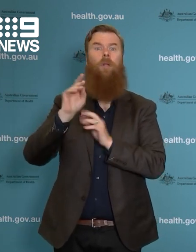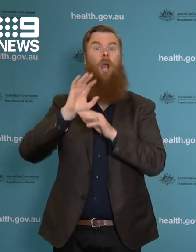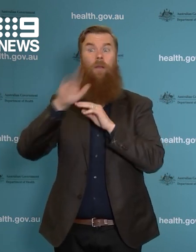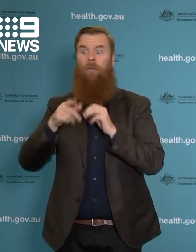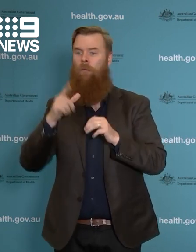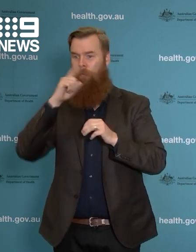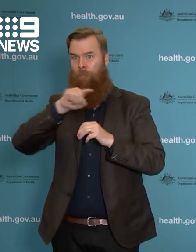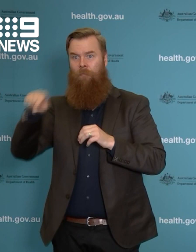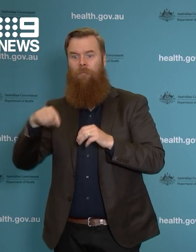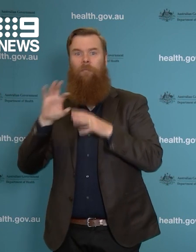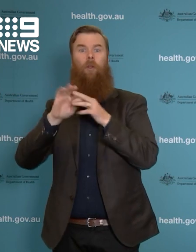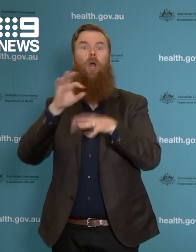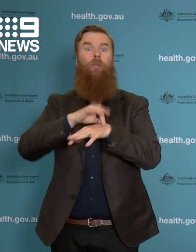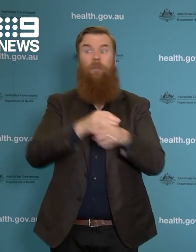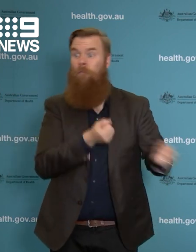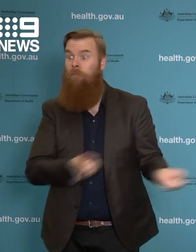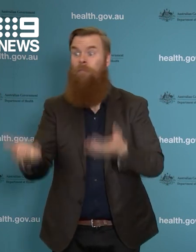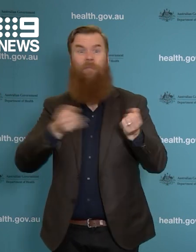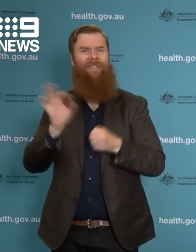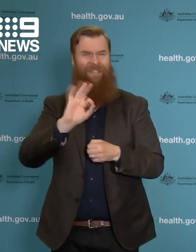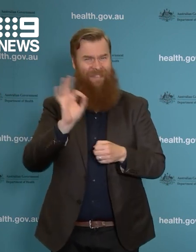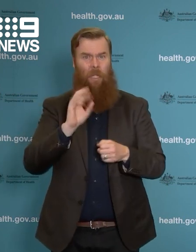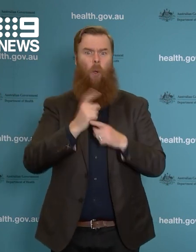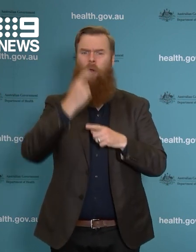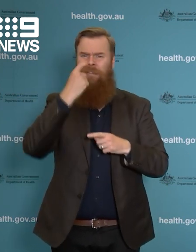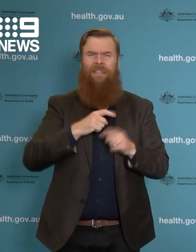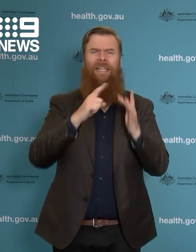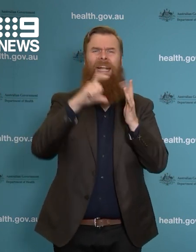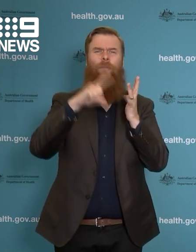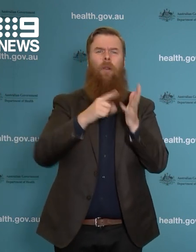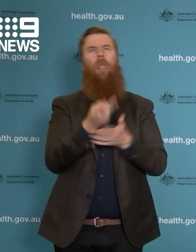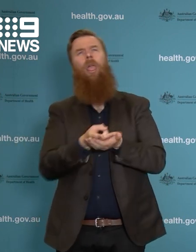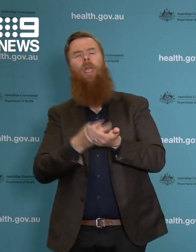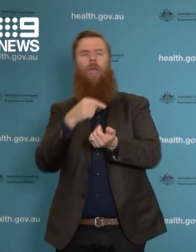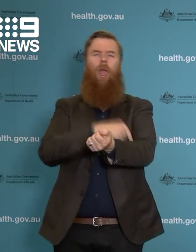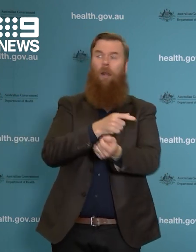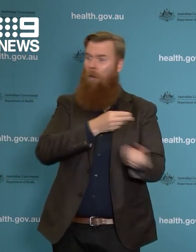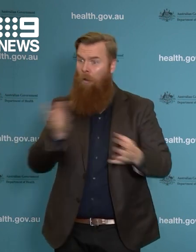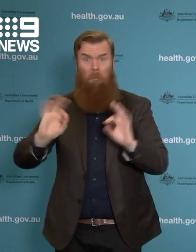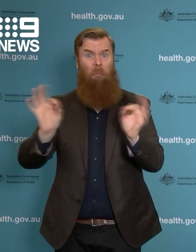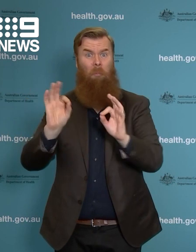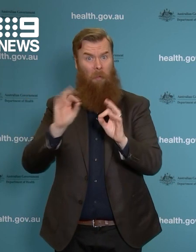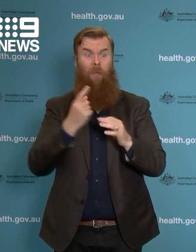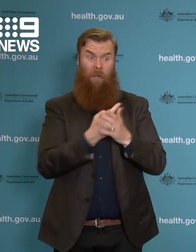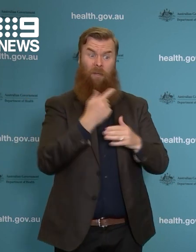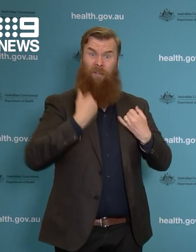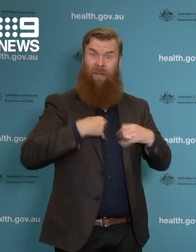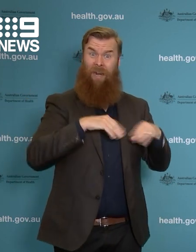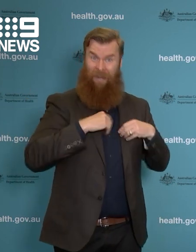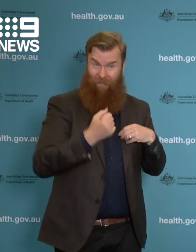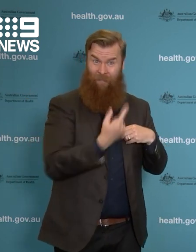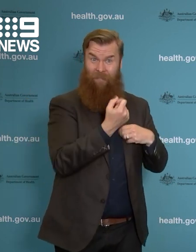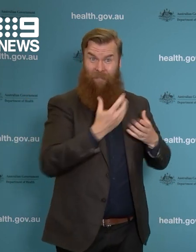other forms of severe disease. So that is important. That's exactly what we're seeing here in Australia. What will happen in the coming weeks,